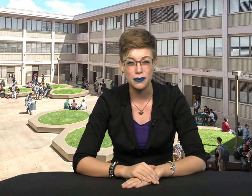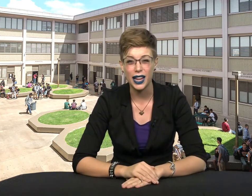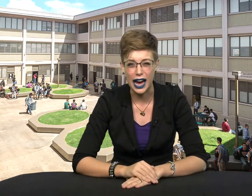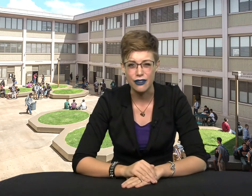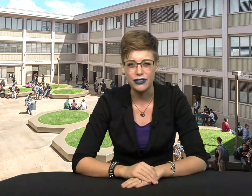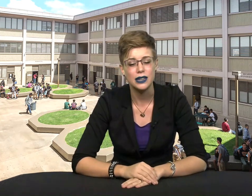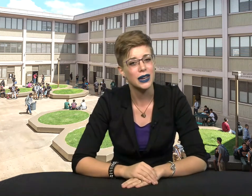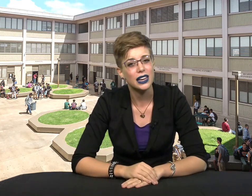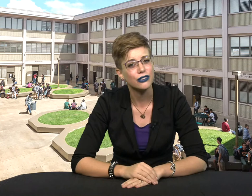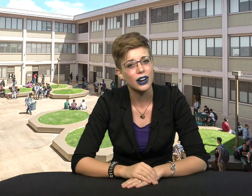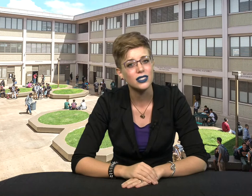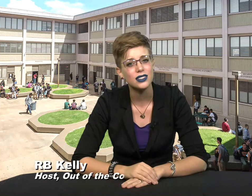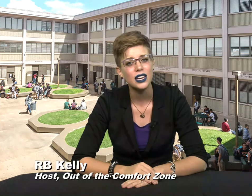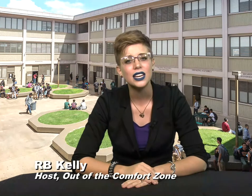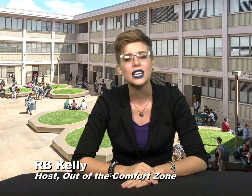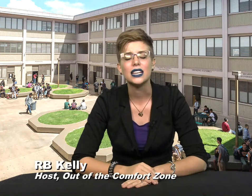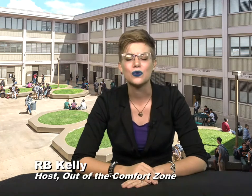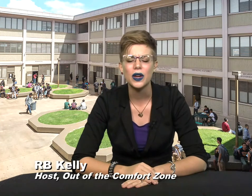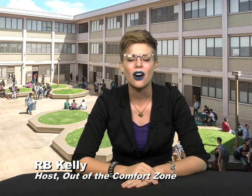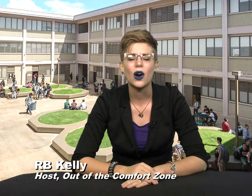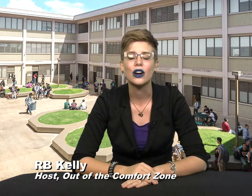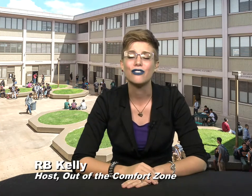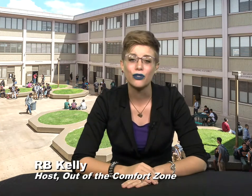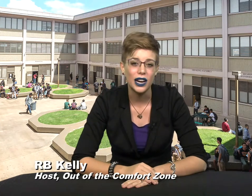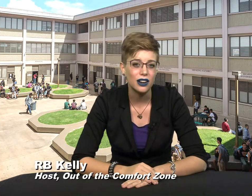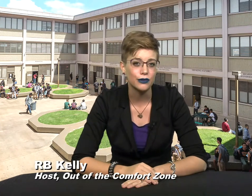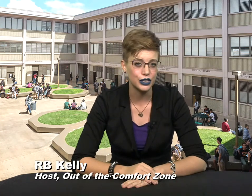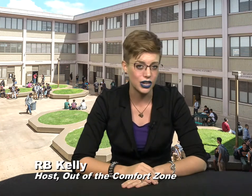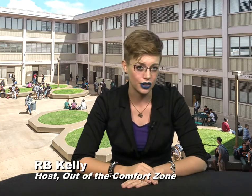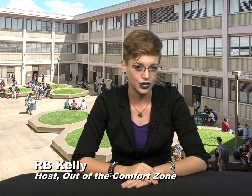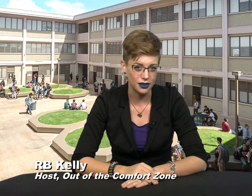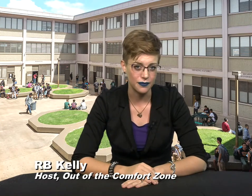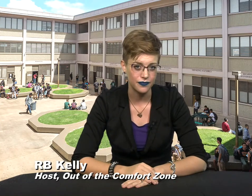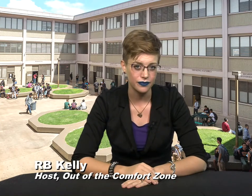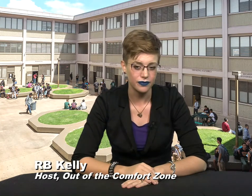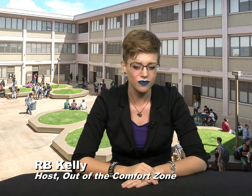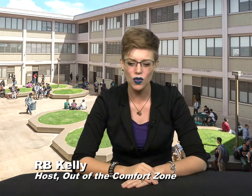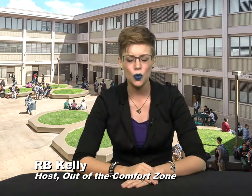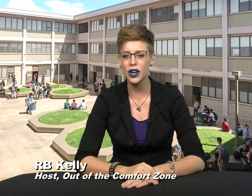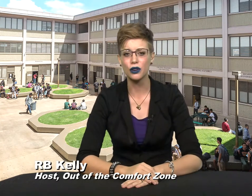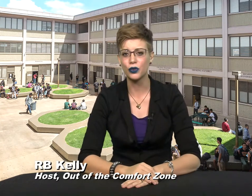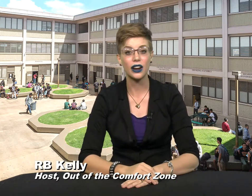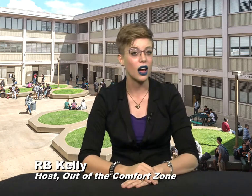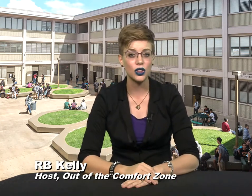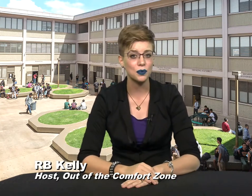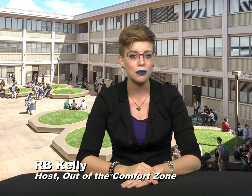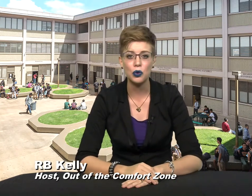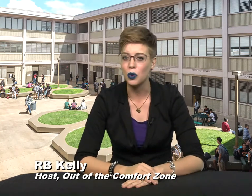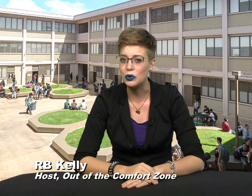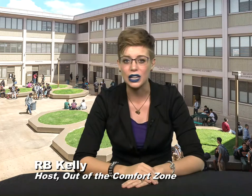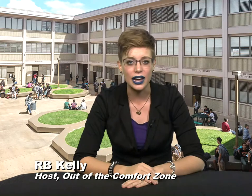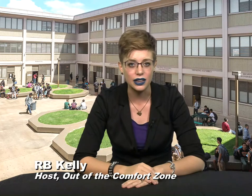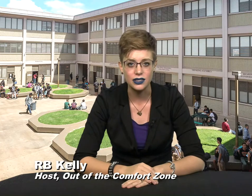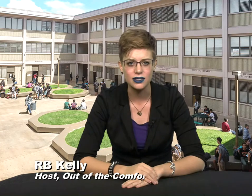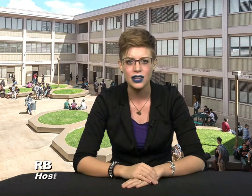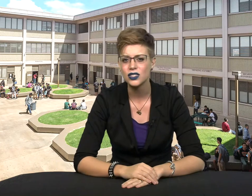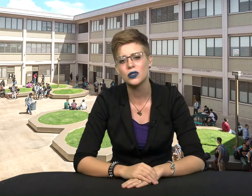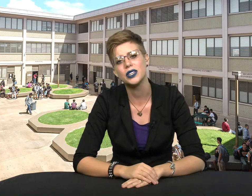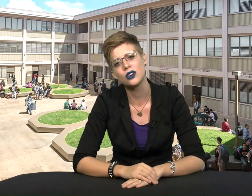have in making friends is we are afraid of rejection. We are afraid other people won't like us, so we don't